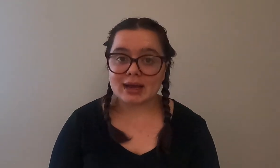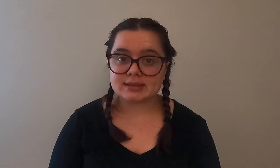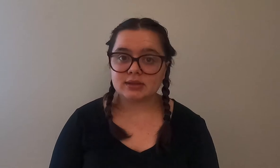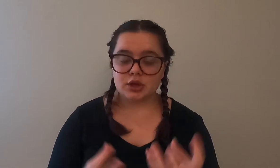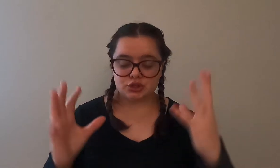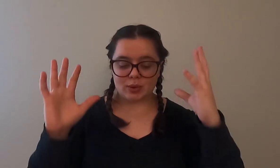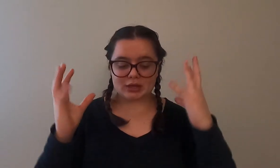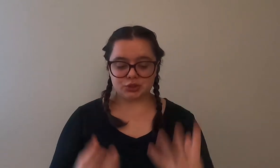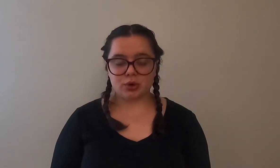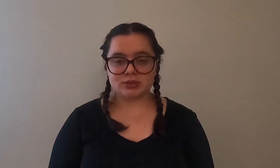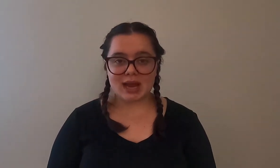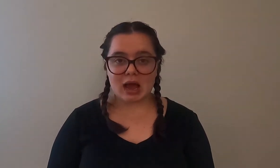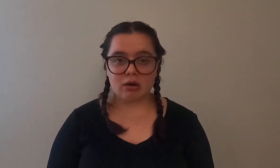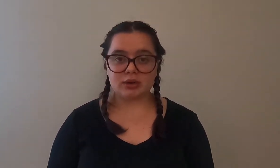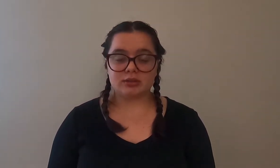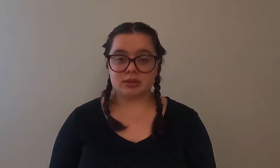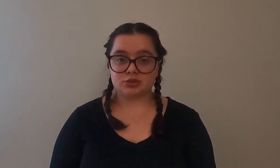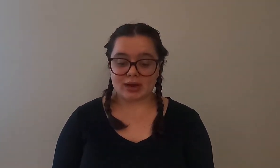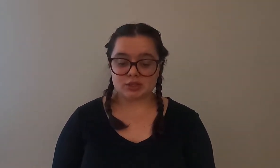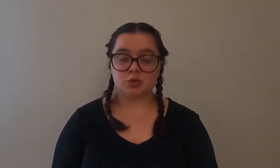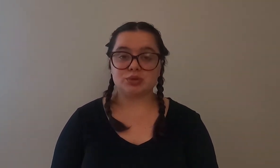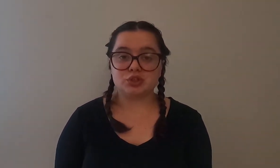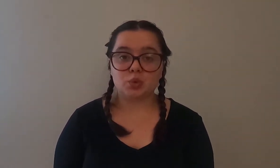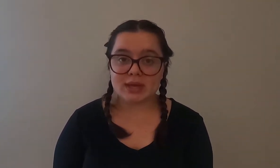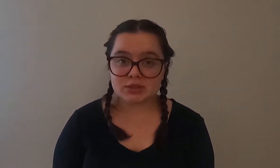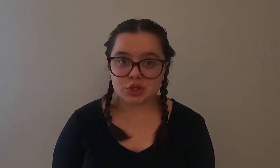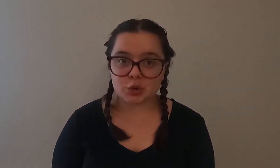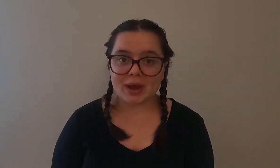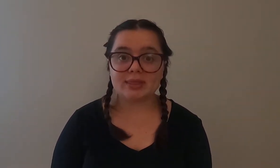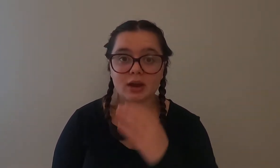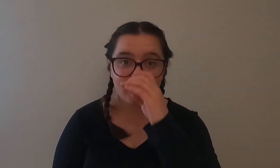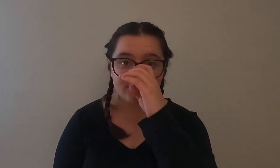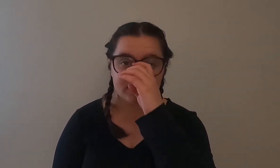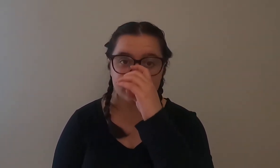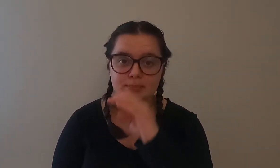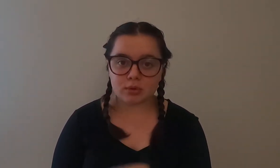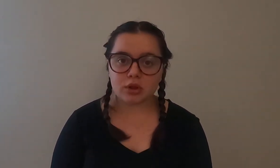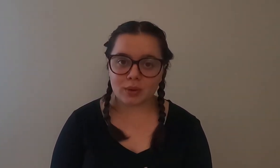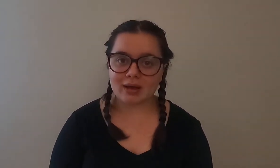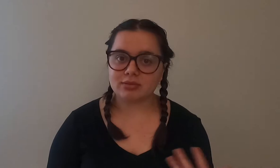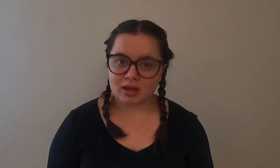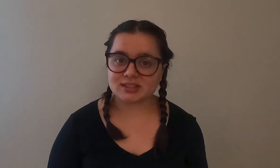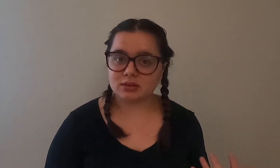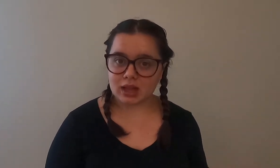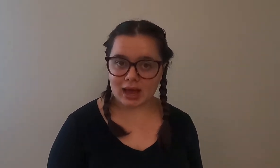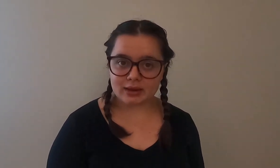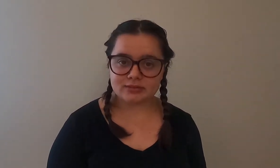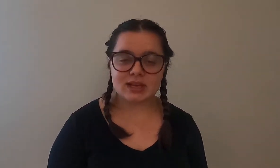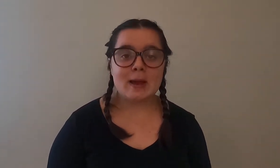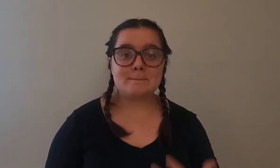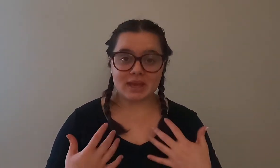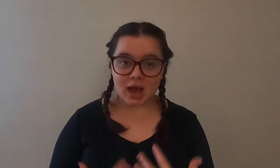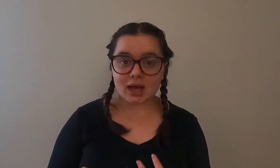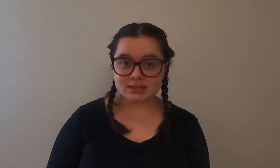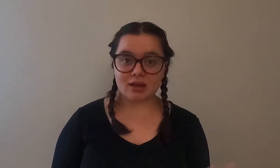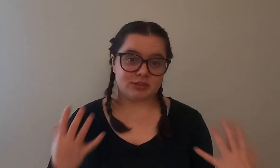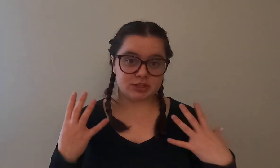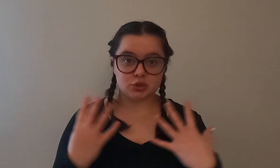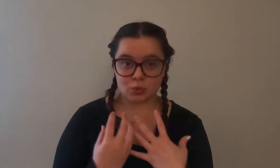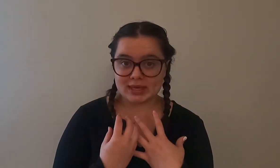so as you go down the dry suit will squeeze you and there have been people who have lost their lives because of the squeeze